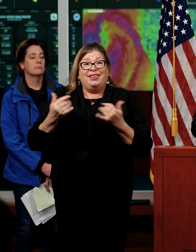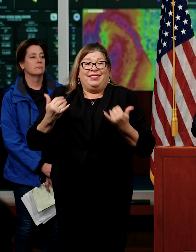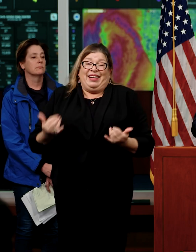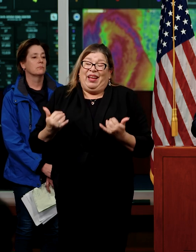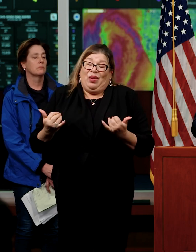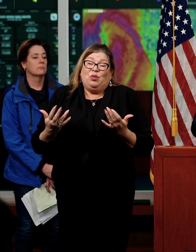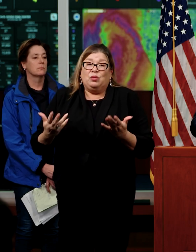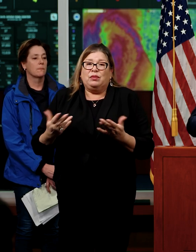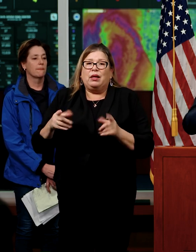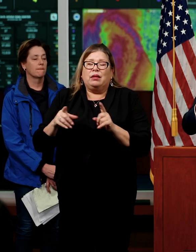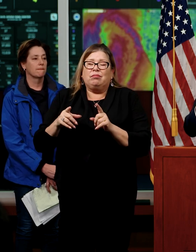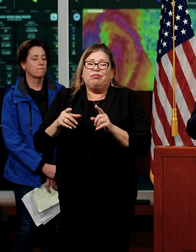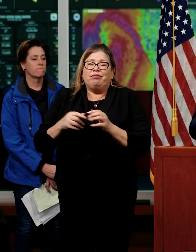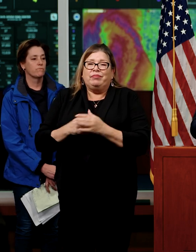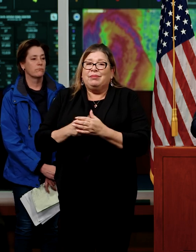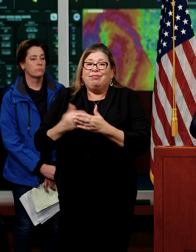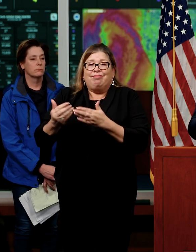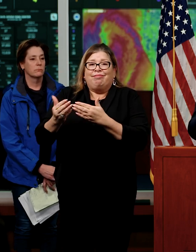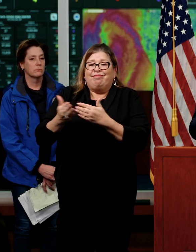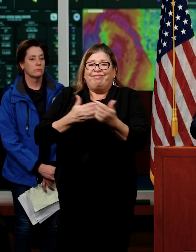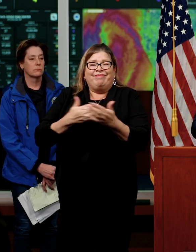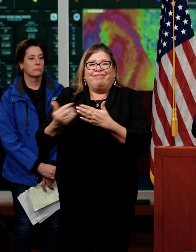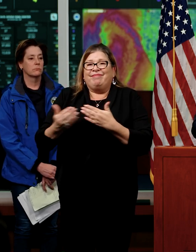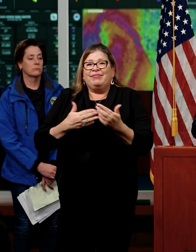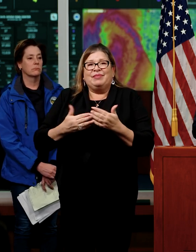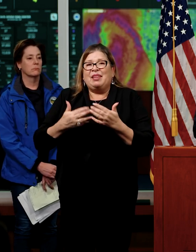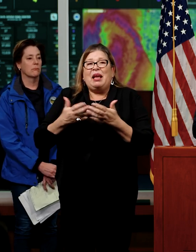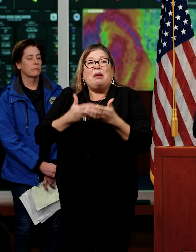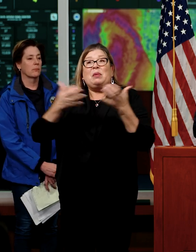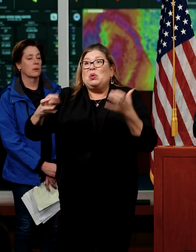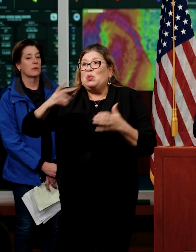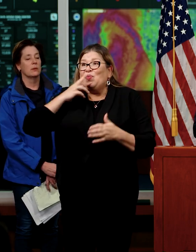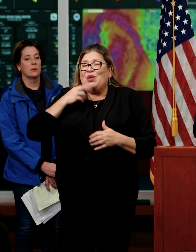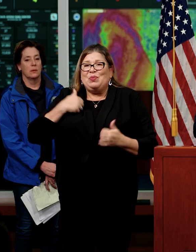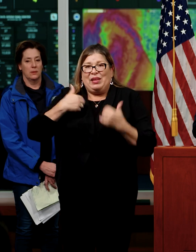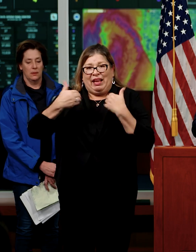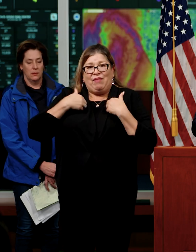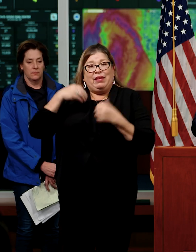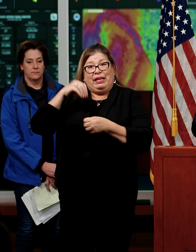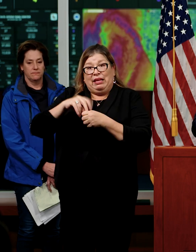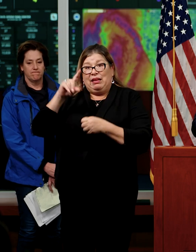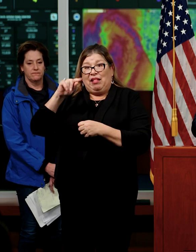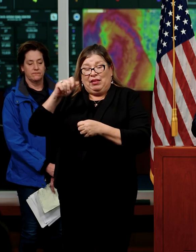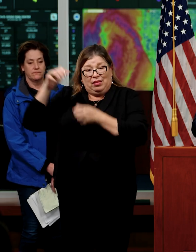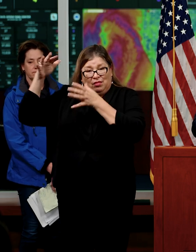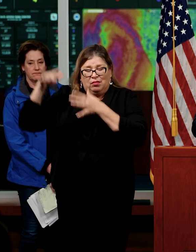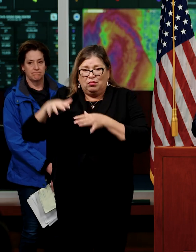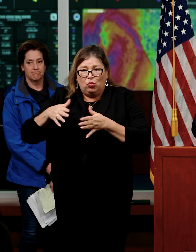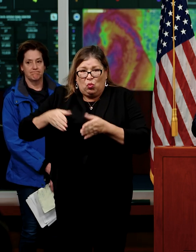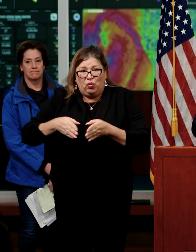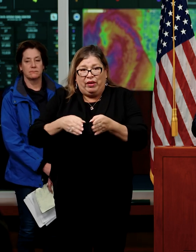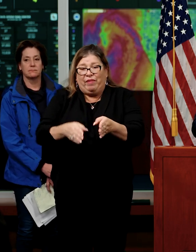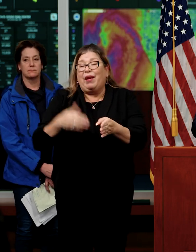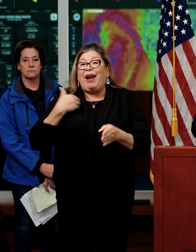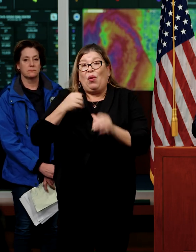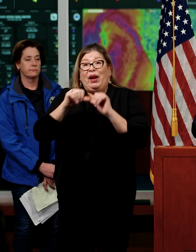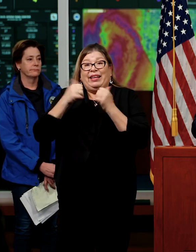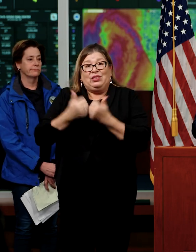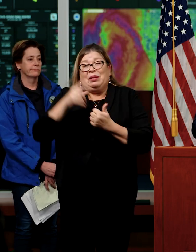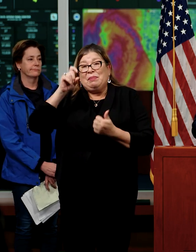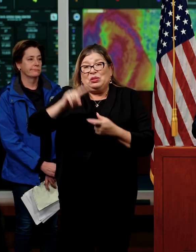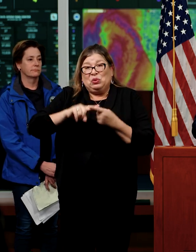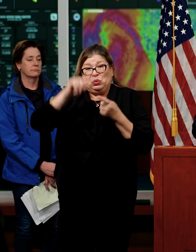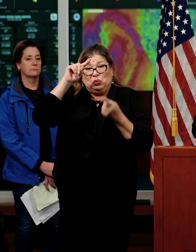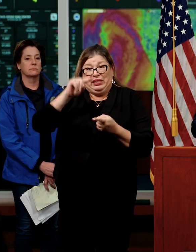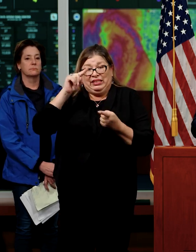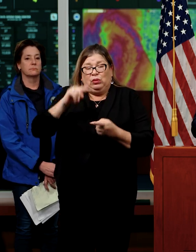to tell you, despite a remarkable amount of water into the delta, our agencies have actually had to reduce